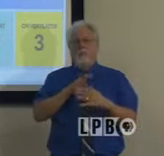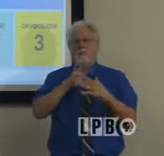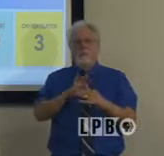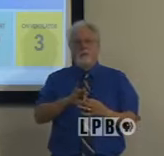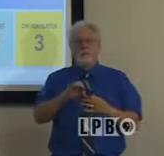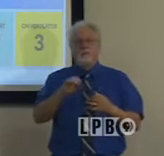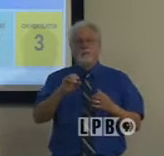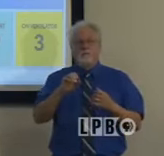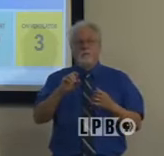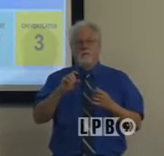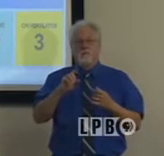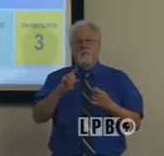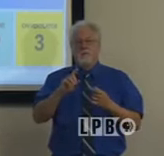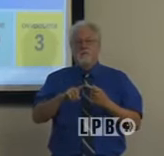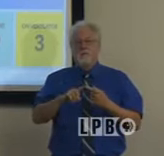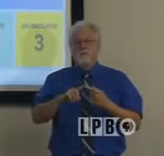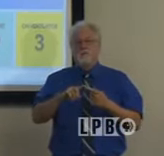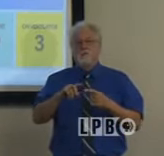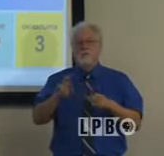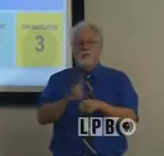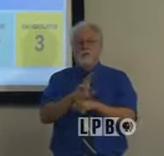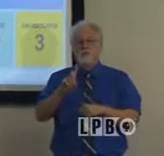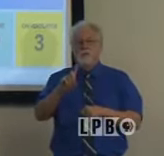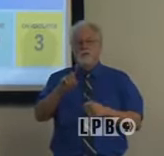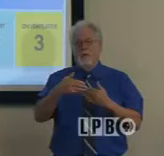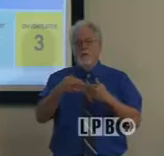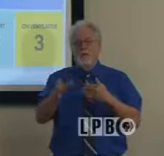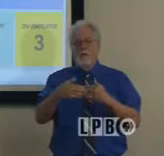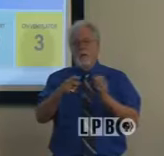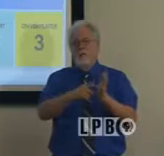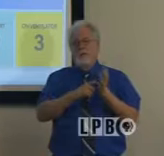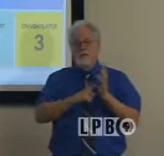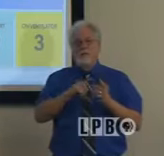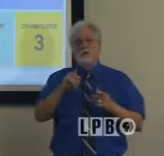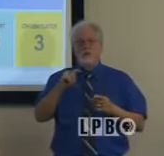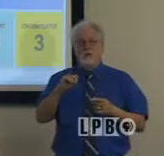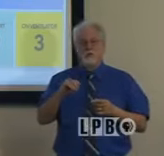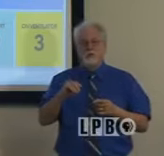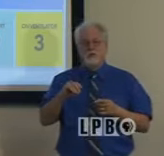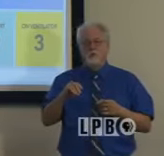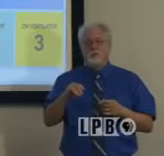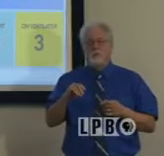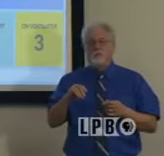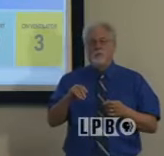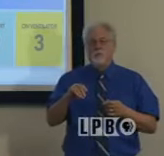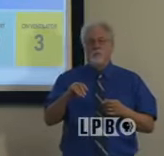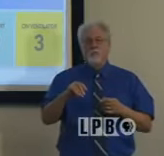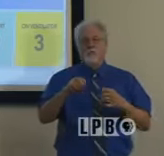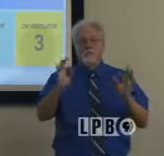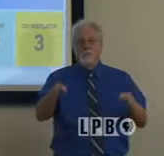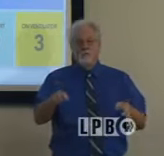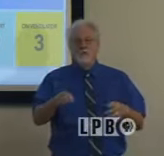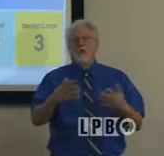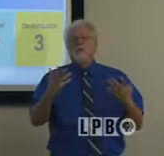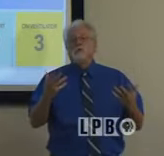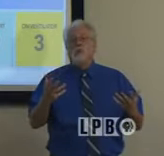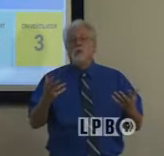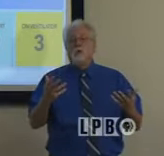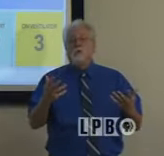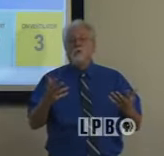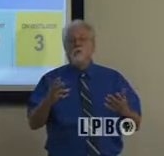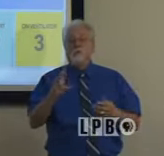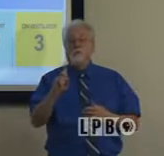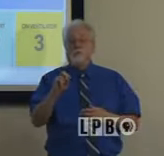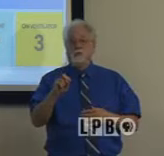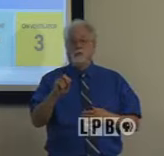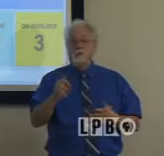to applying the gating criteria to the phasing. So what I want to